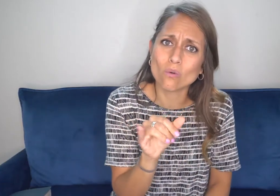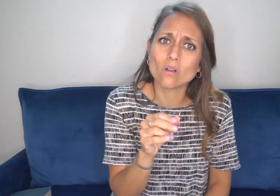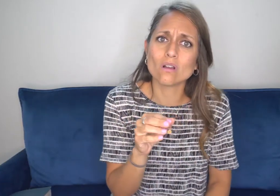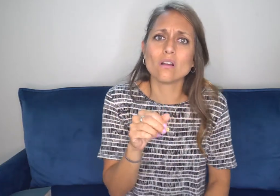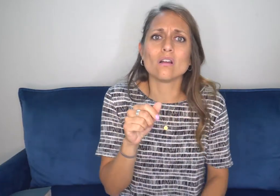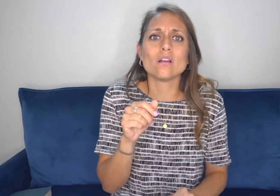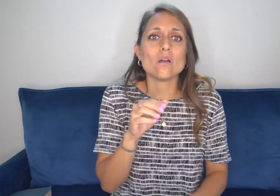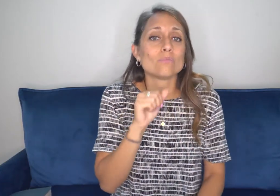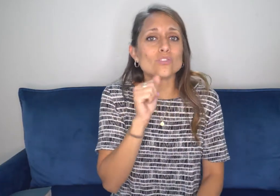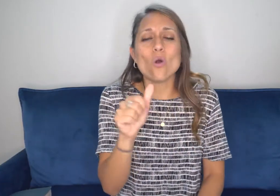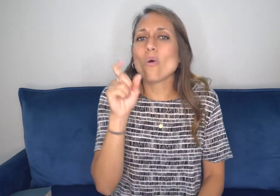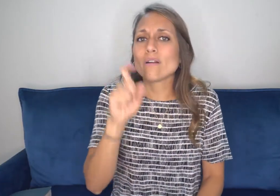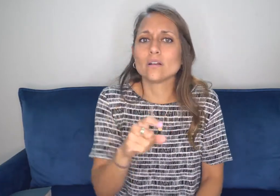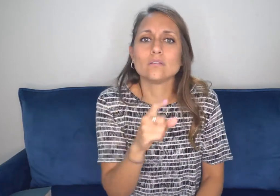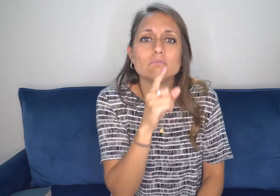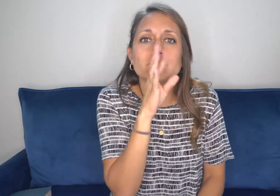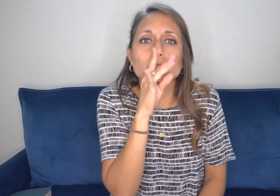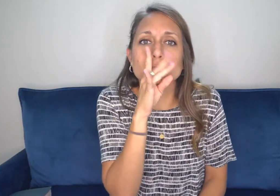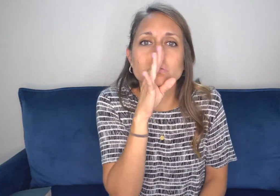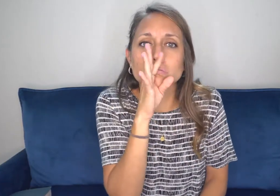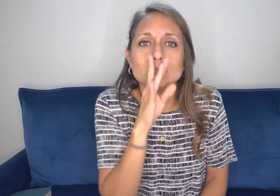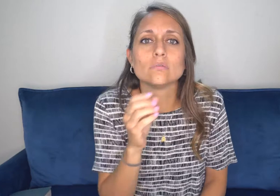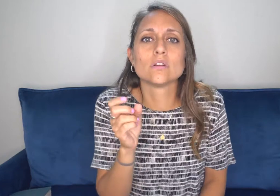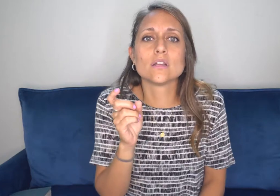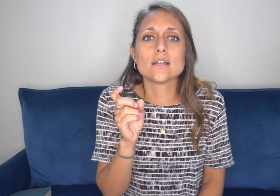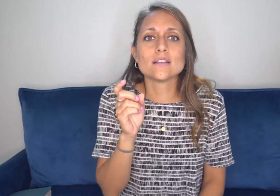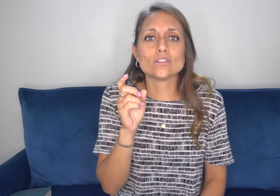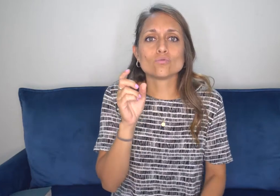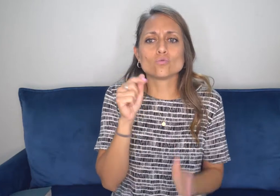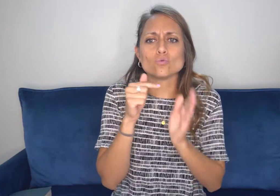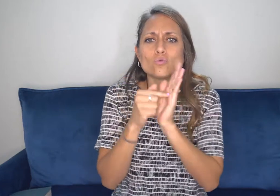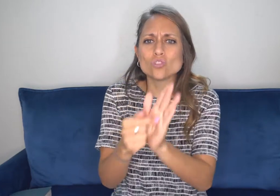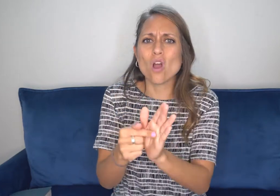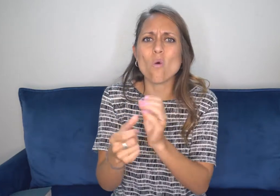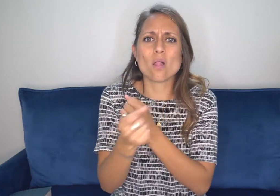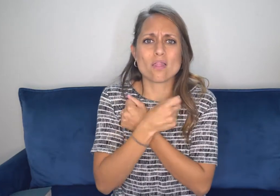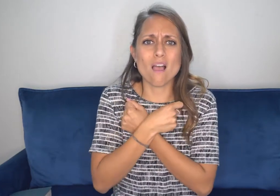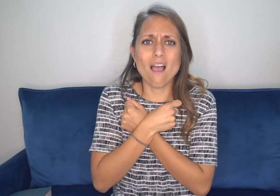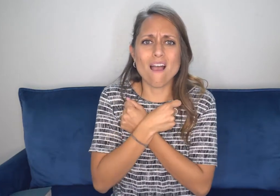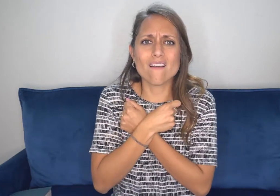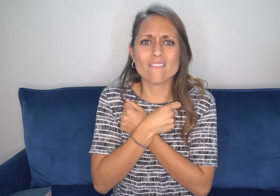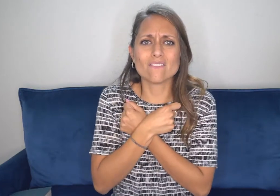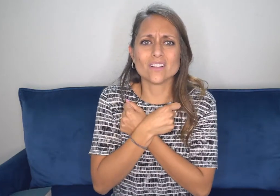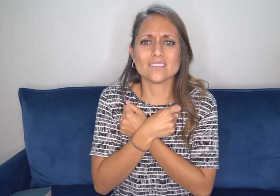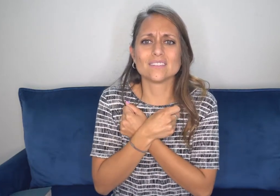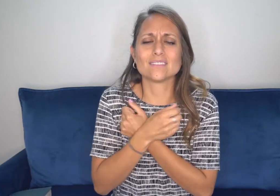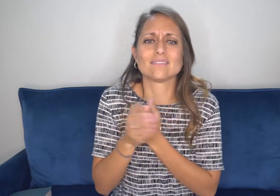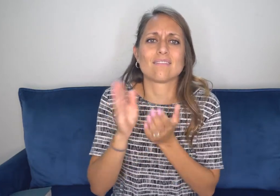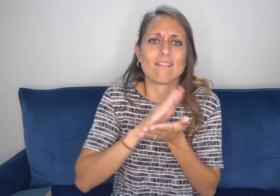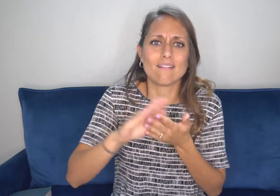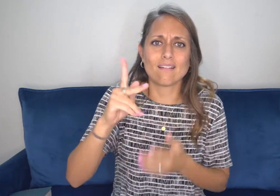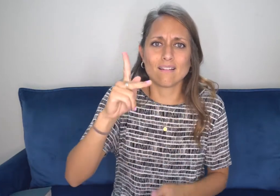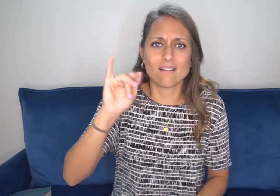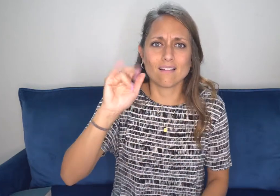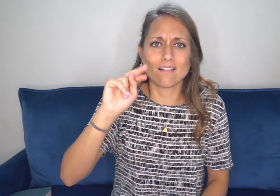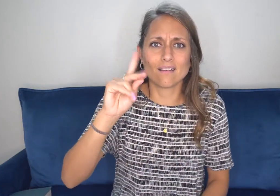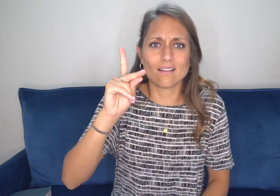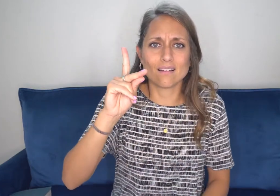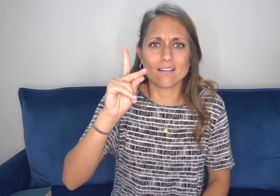cares about deaf individuals. He cares about hearing individuals. And you don't need to be able